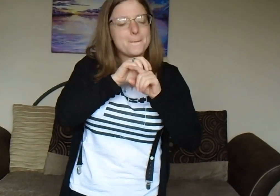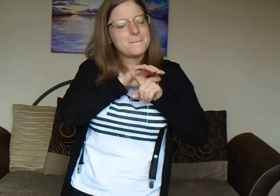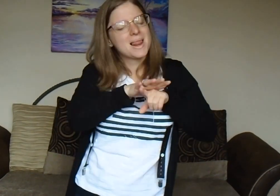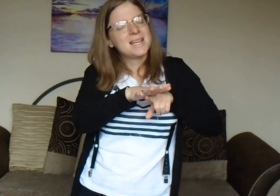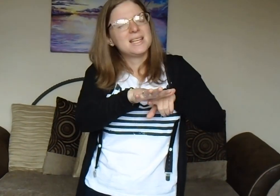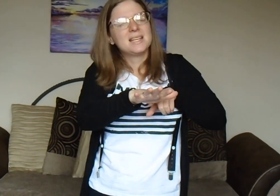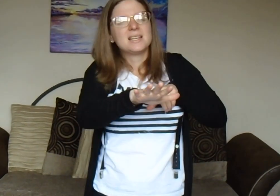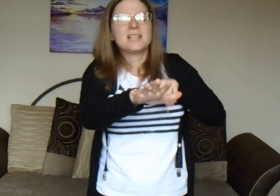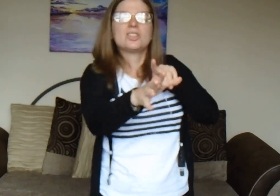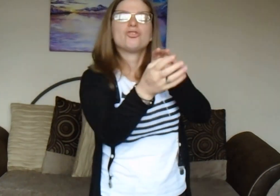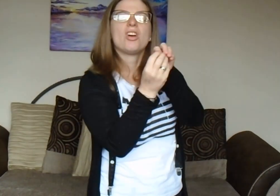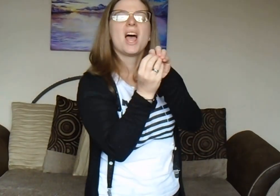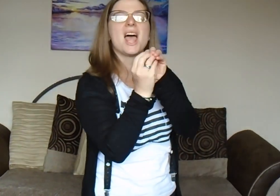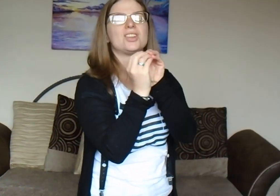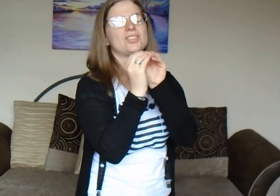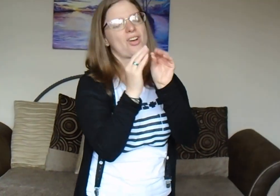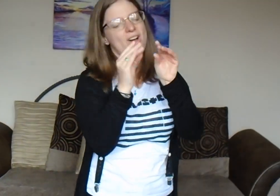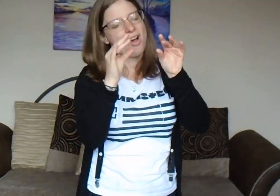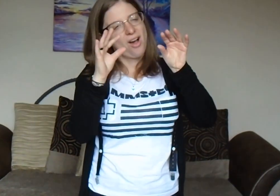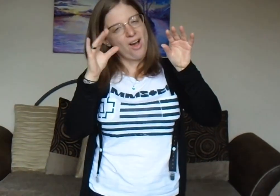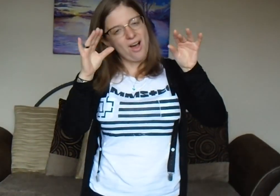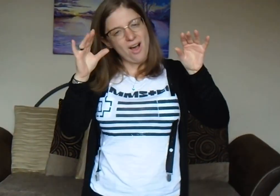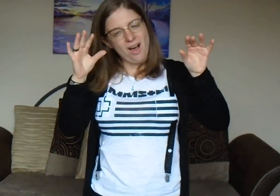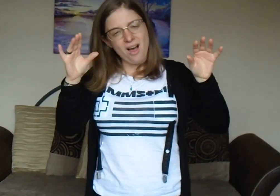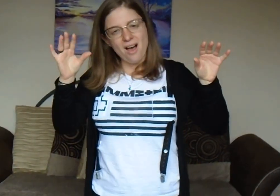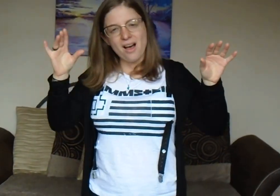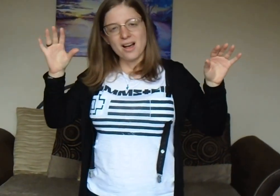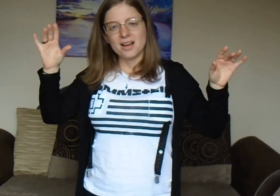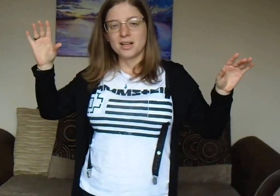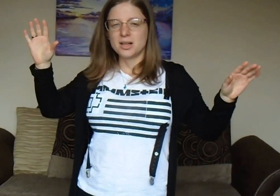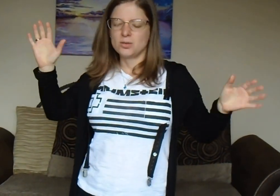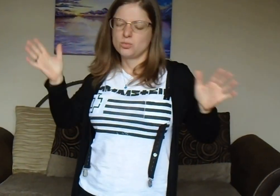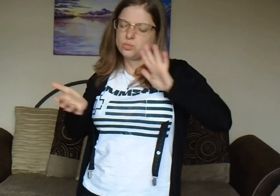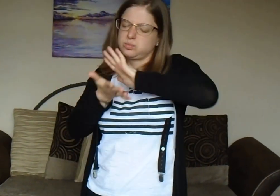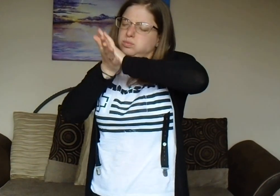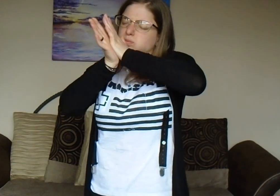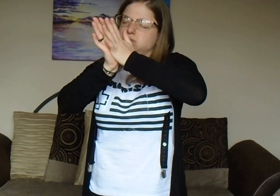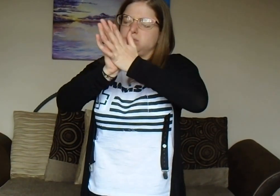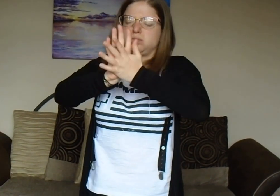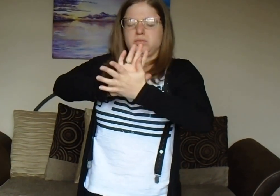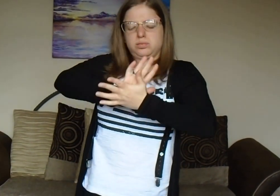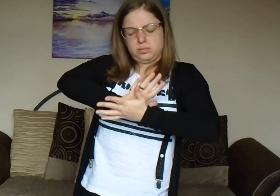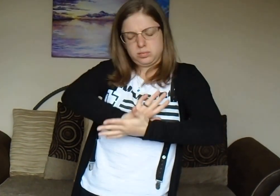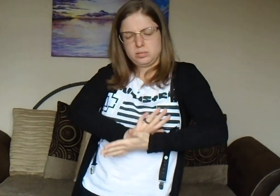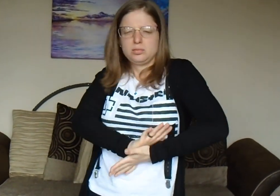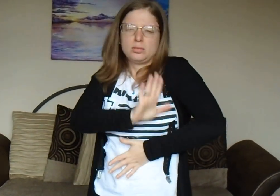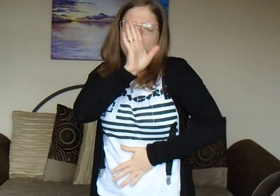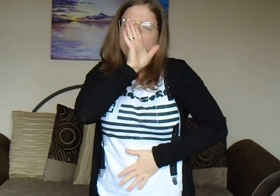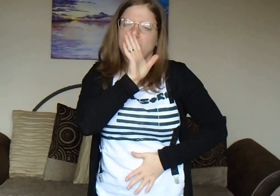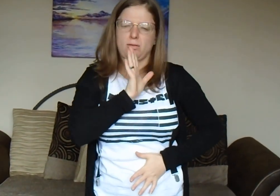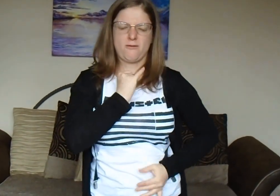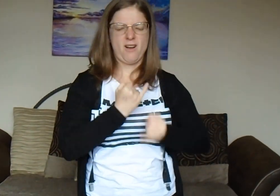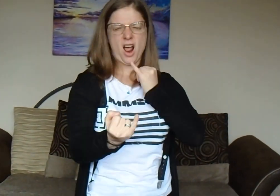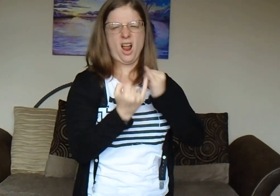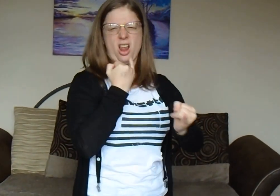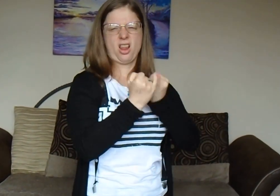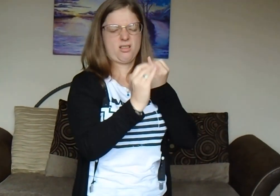treasure Crushed together by grief and violence